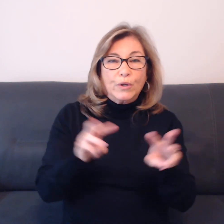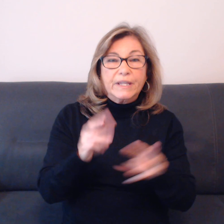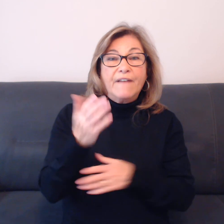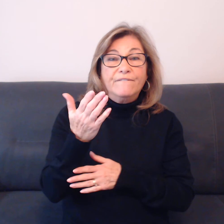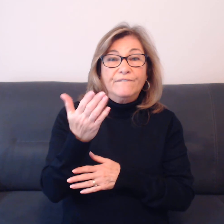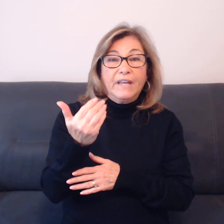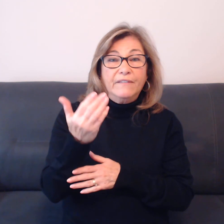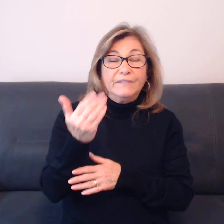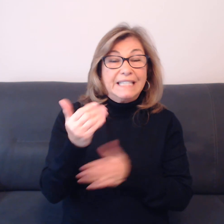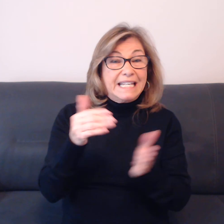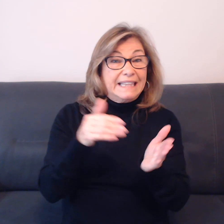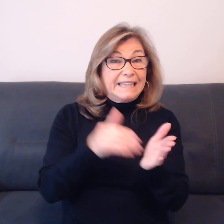,000.